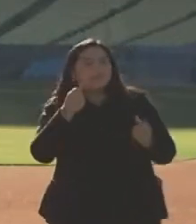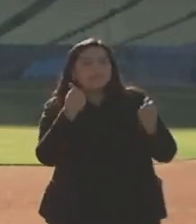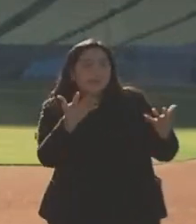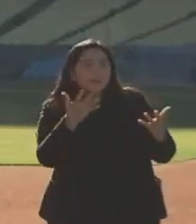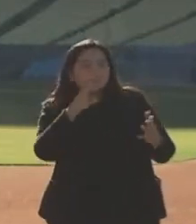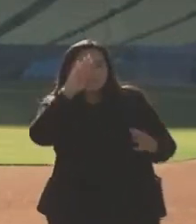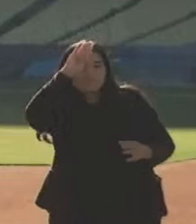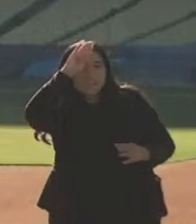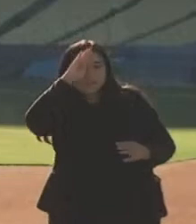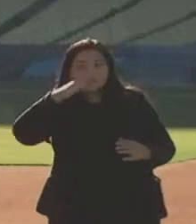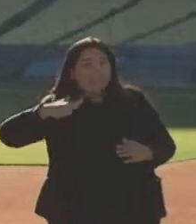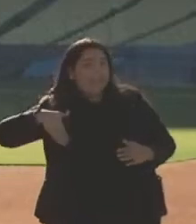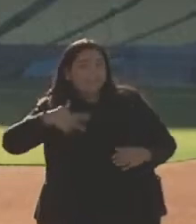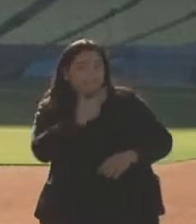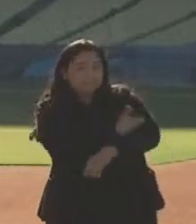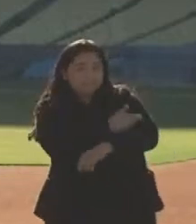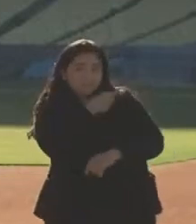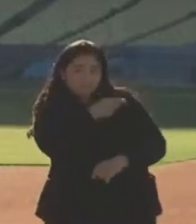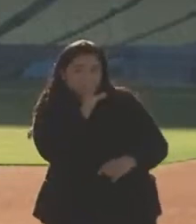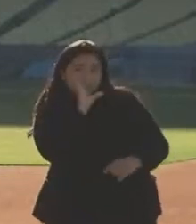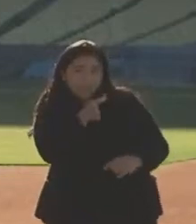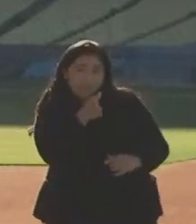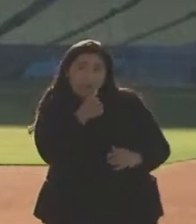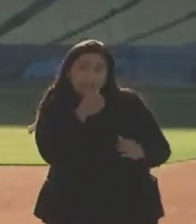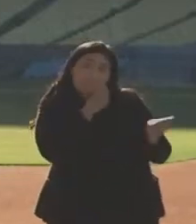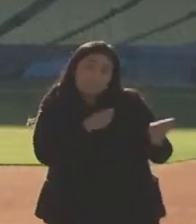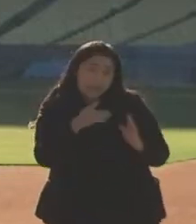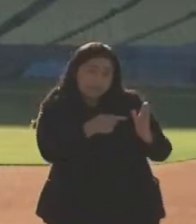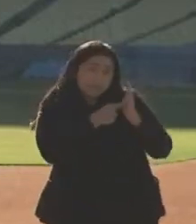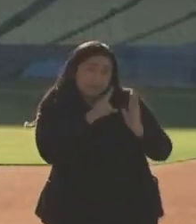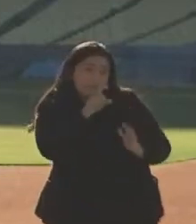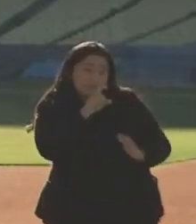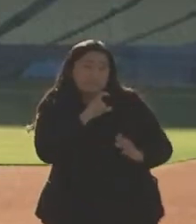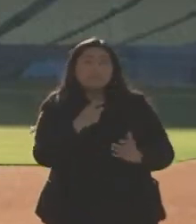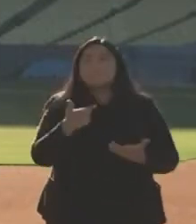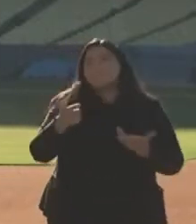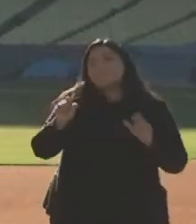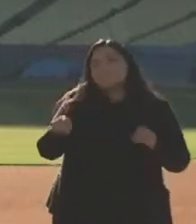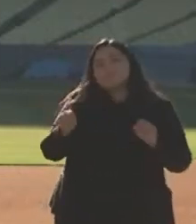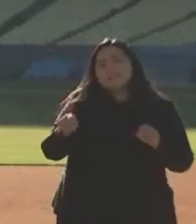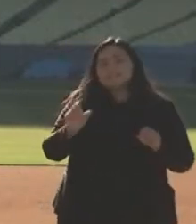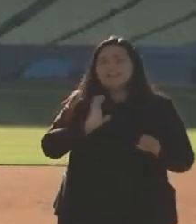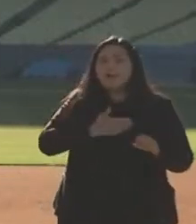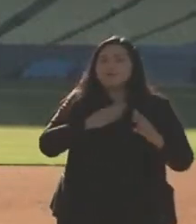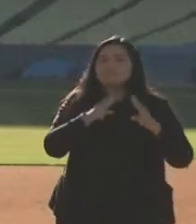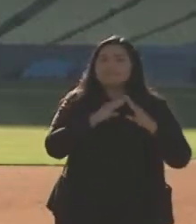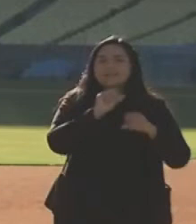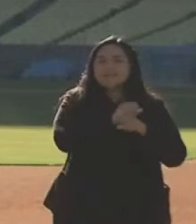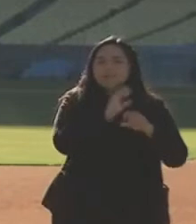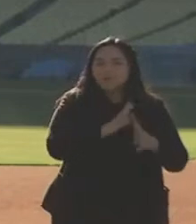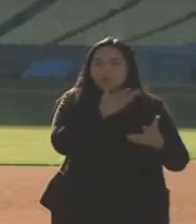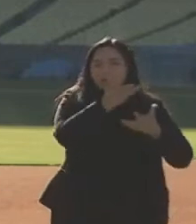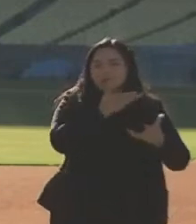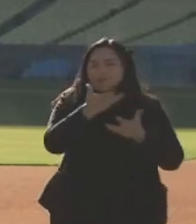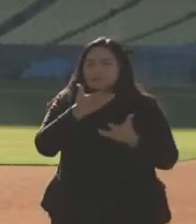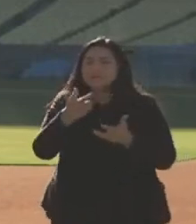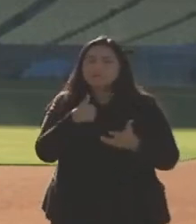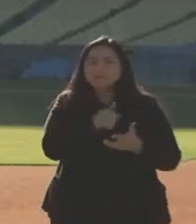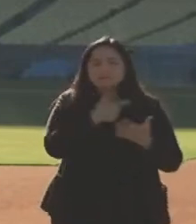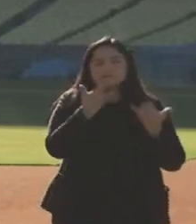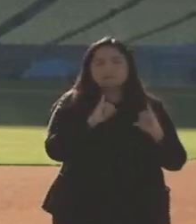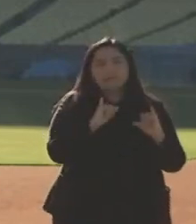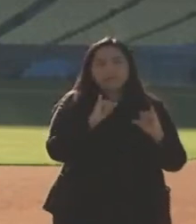have not gotten the vaccine, will you look into making it mandatory? Potentially. And with our city workers, it's something that we're talking about, especially those who will be interacting with the public.